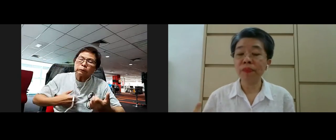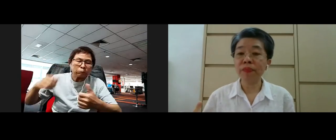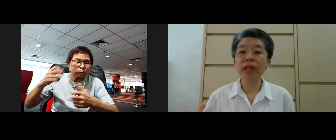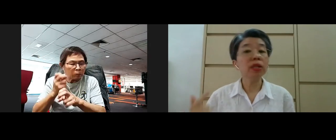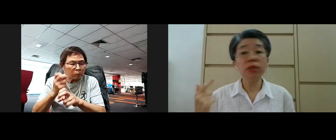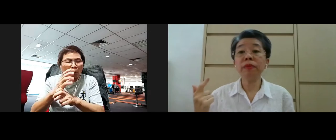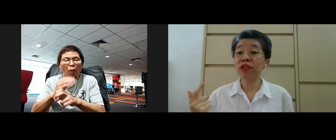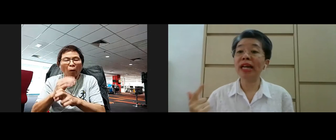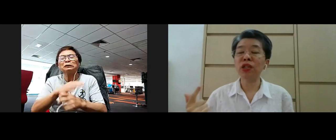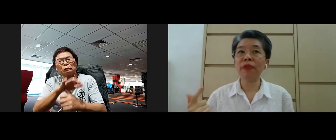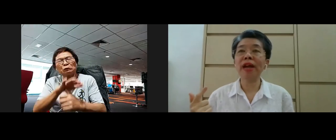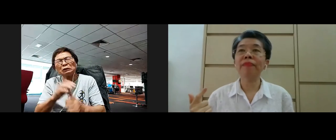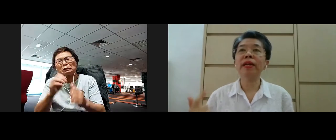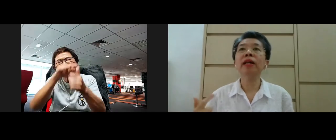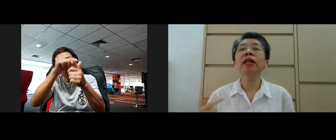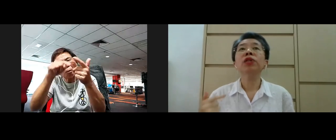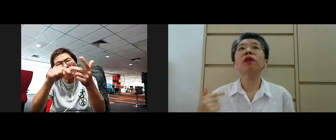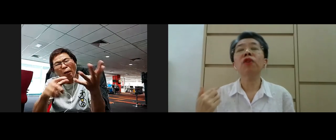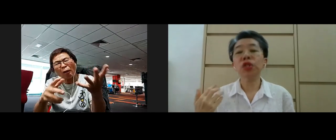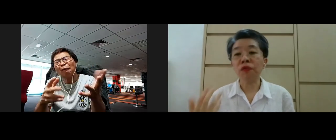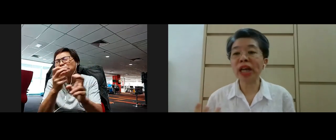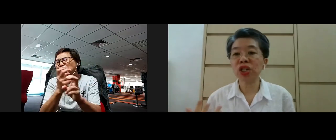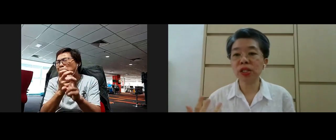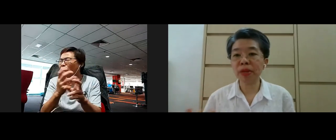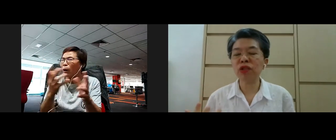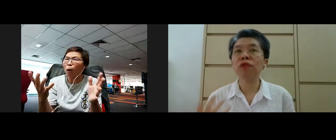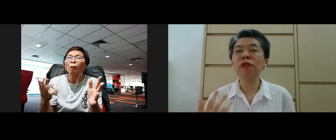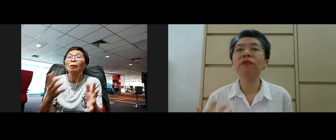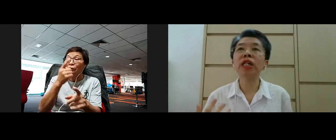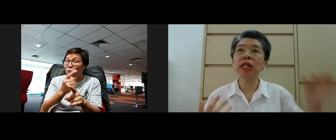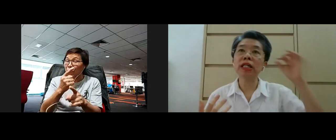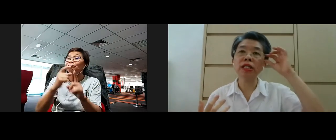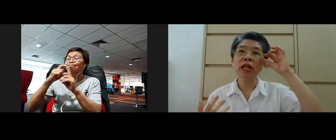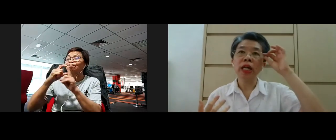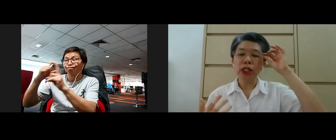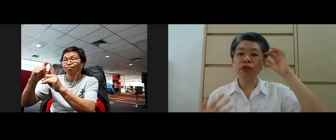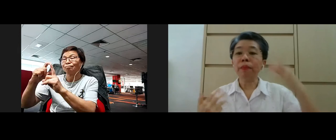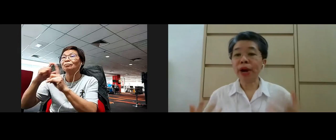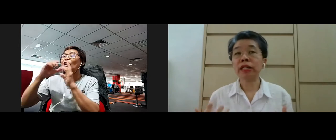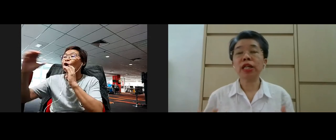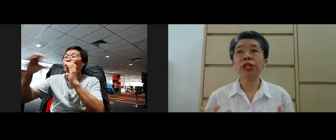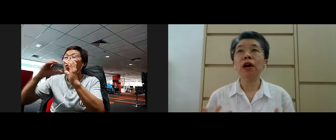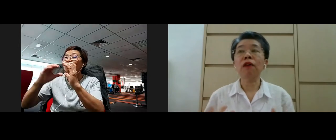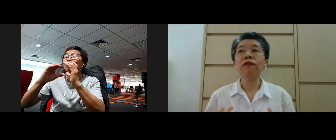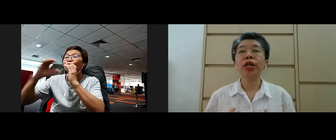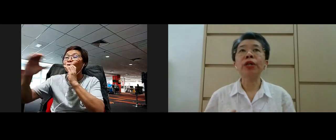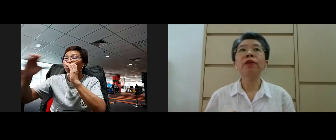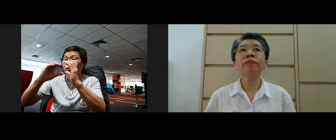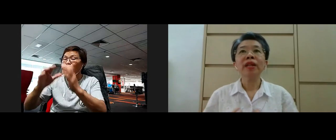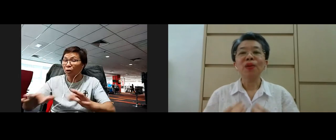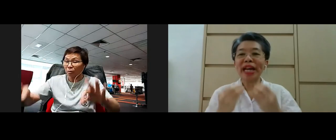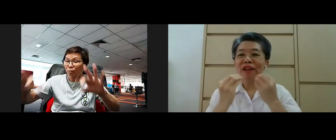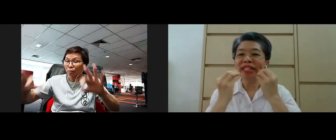and so forth you will be challenged with that so of course right speech refers to the practice of